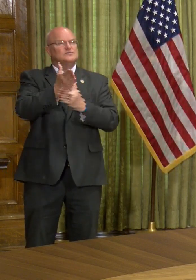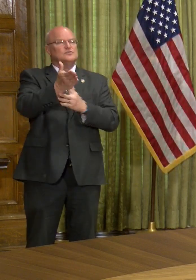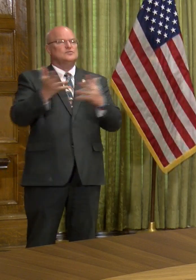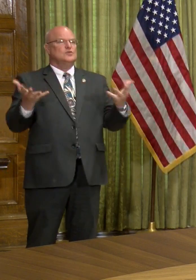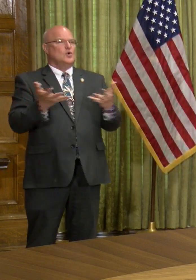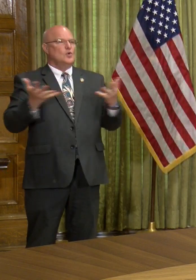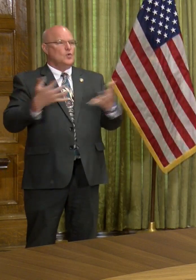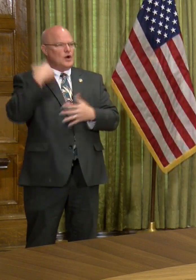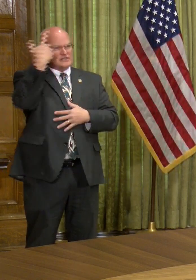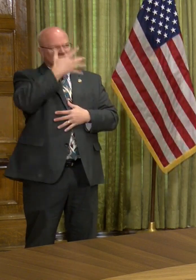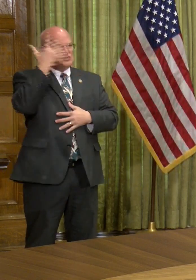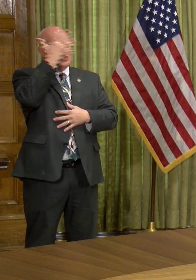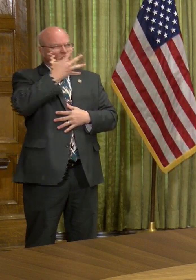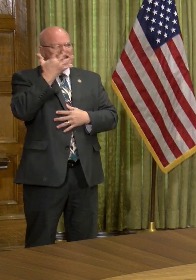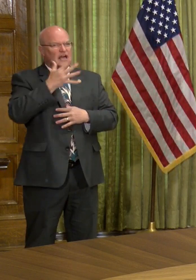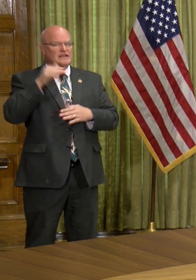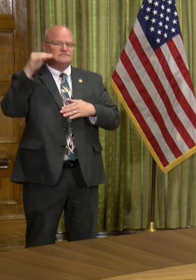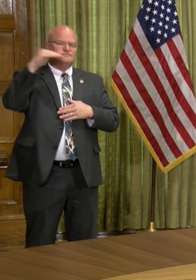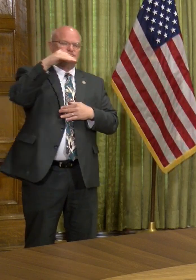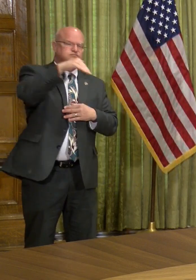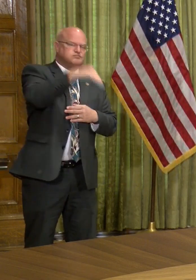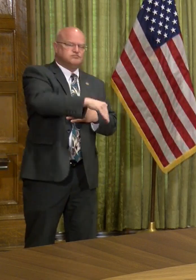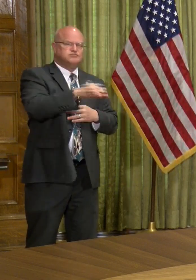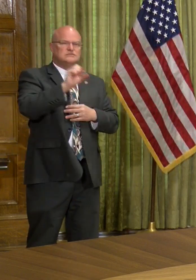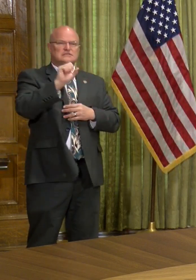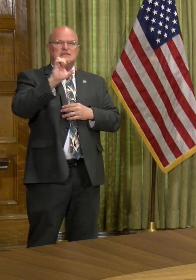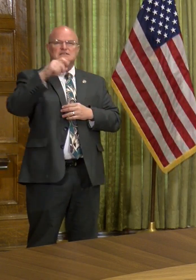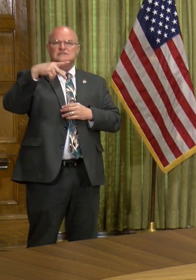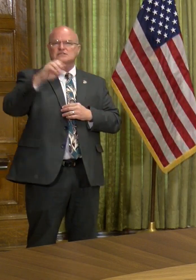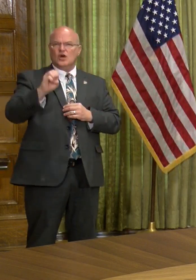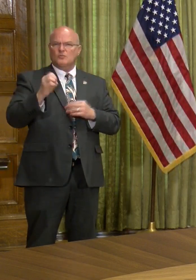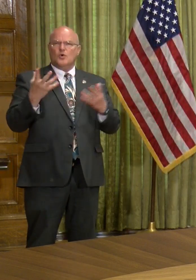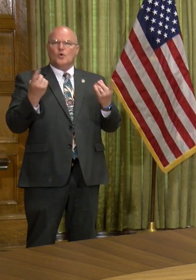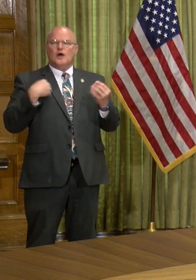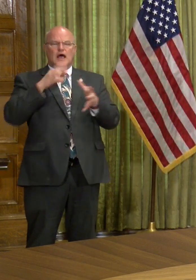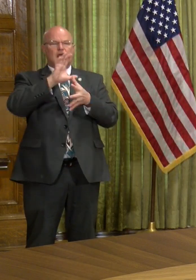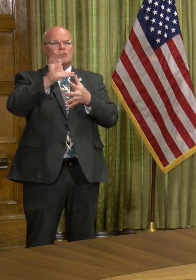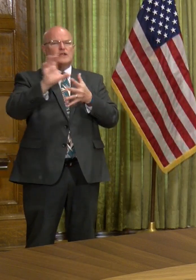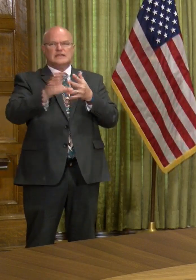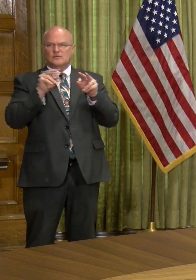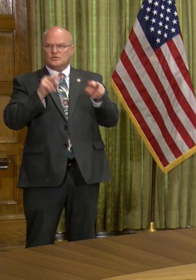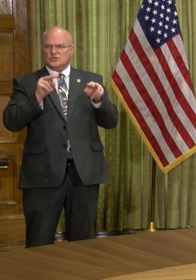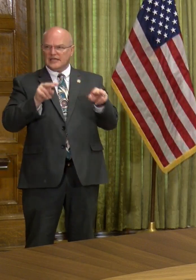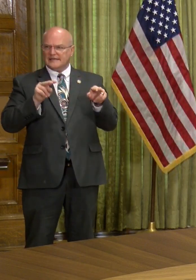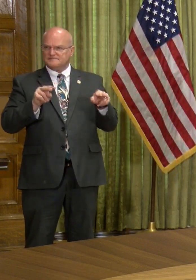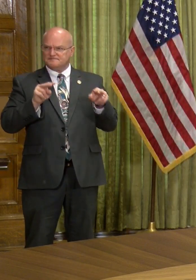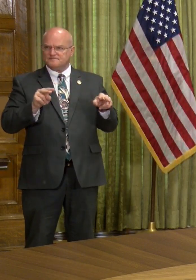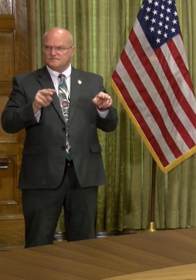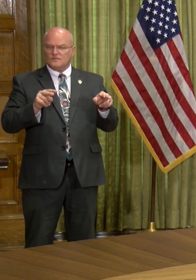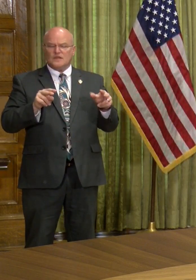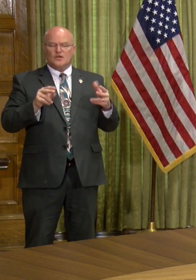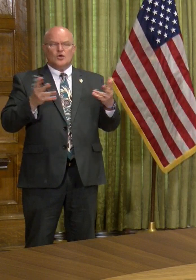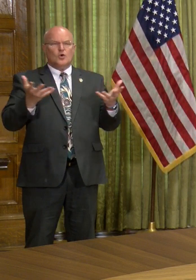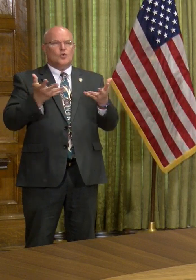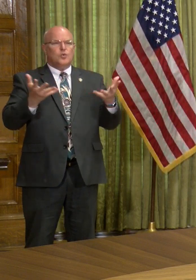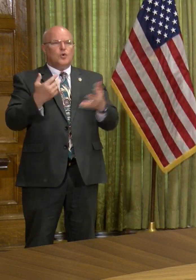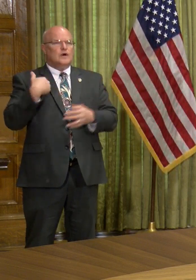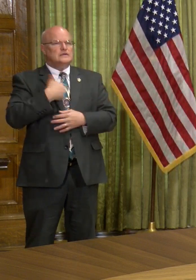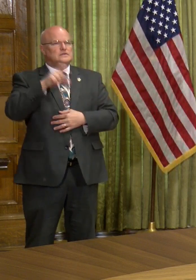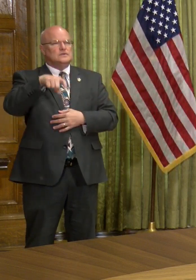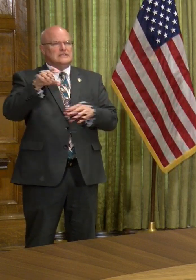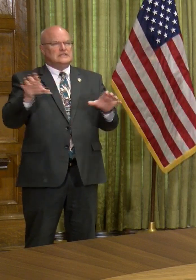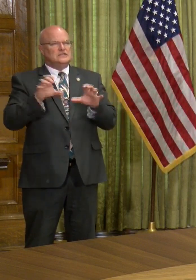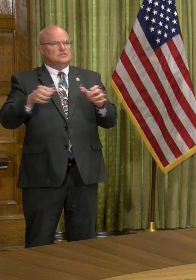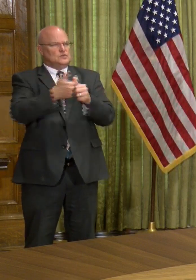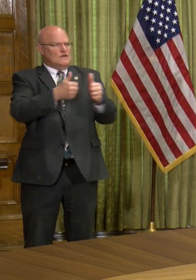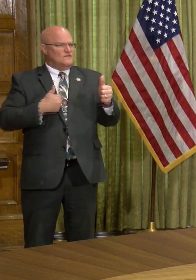what does it look on the downside of that slope. What should be our criteria that we look at? What do we need to